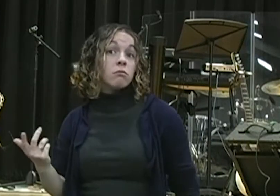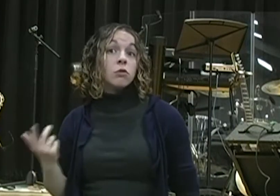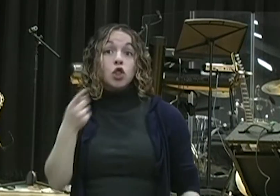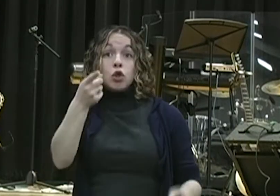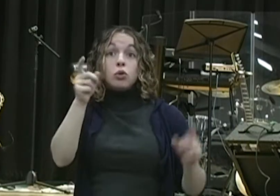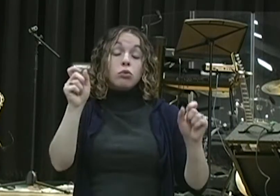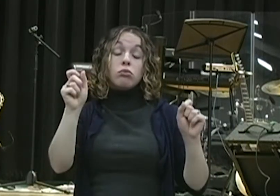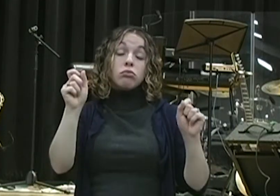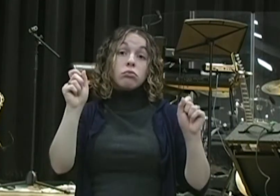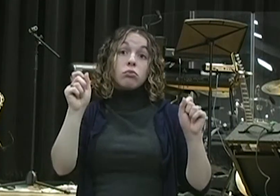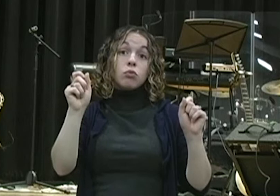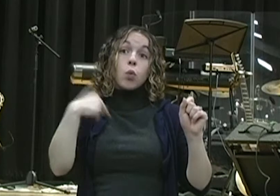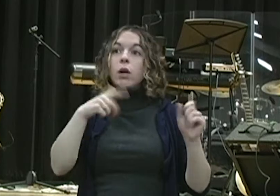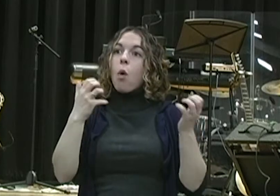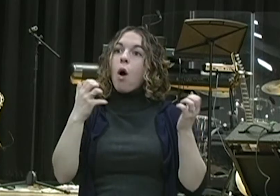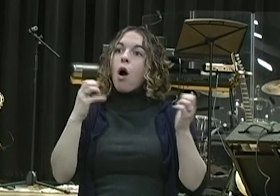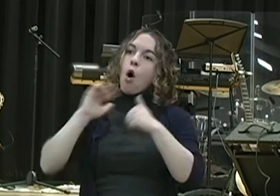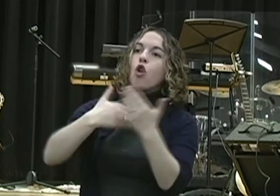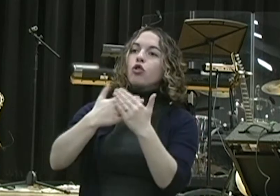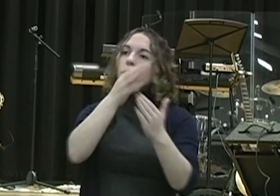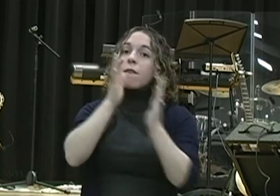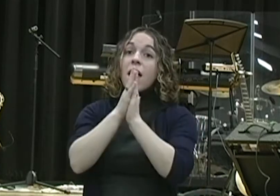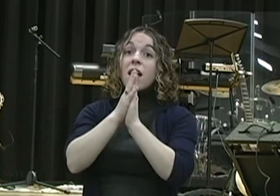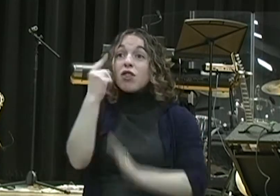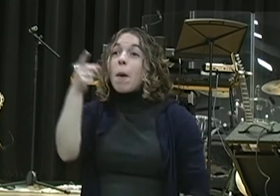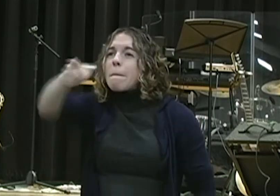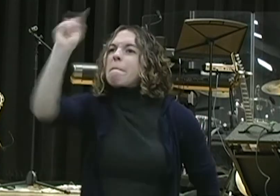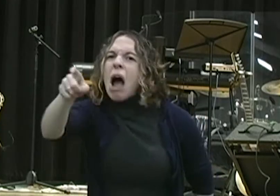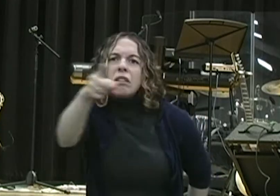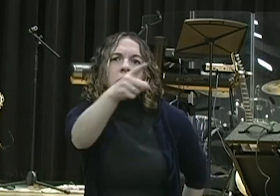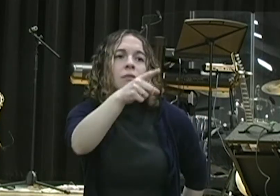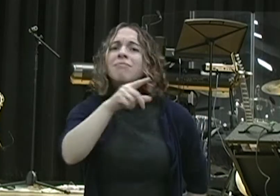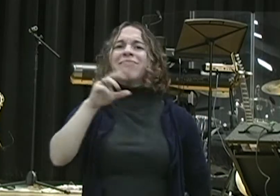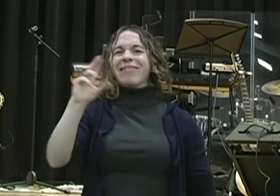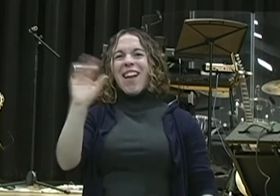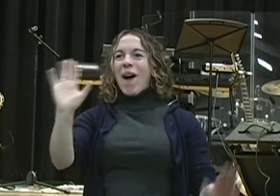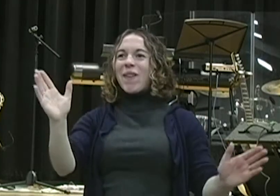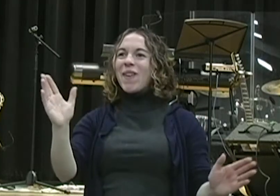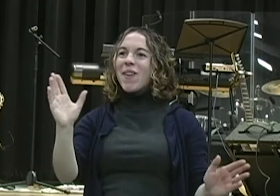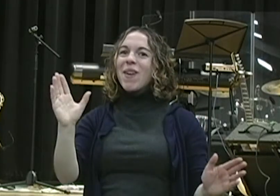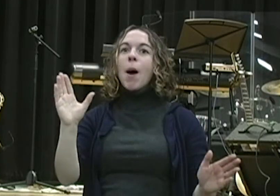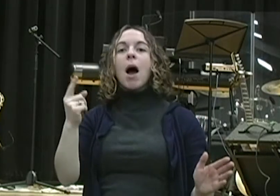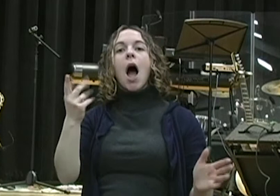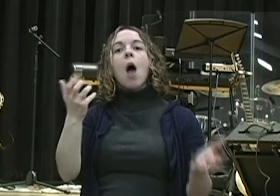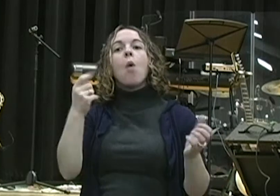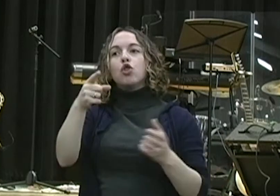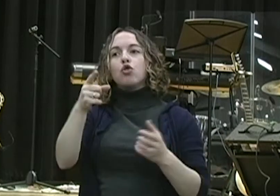No one has to do anything. But we're calling you to inside, decide to make some commitments, personal commitments and personal goals